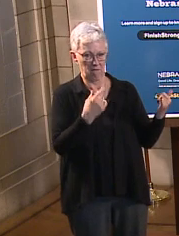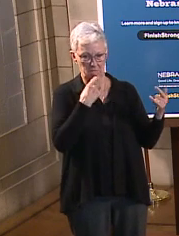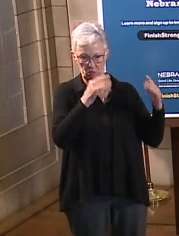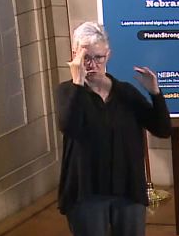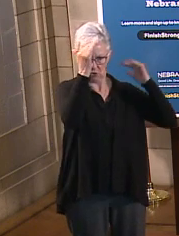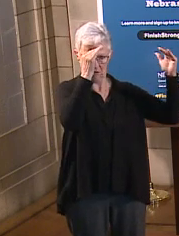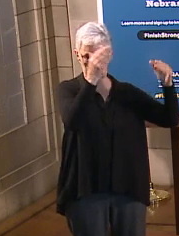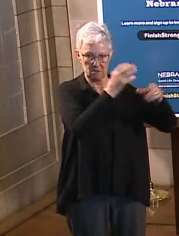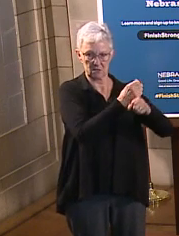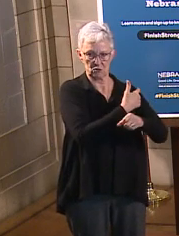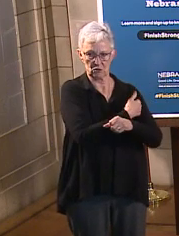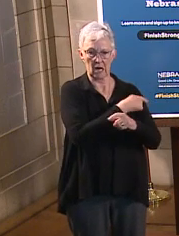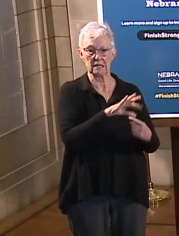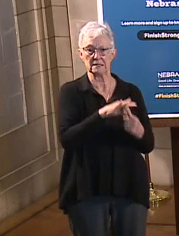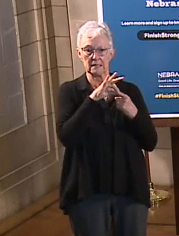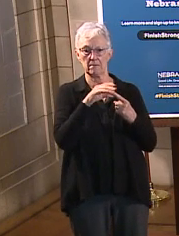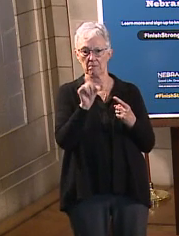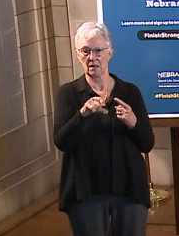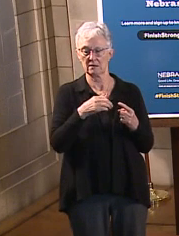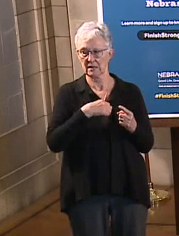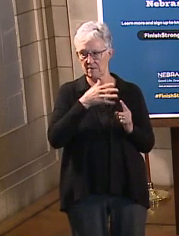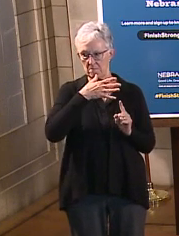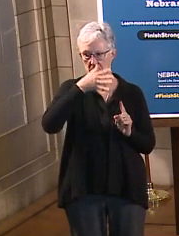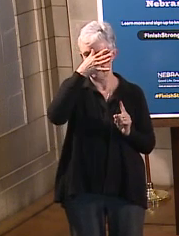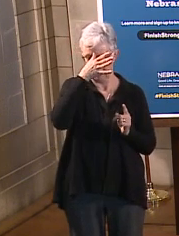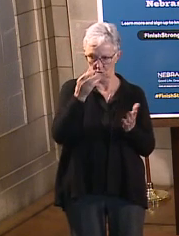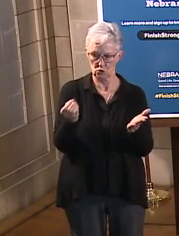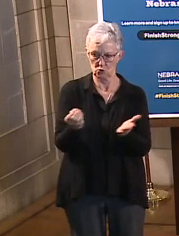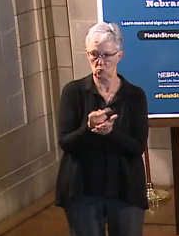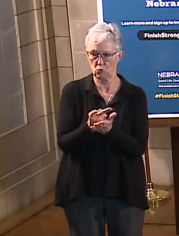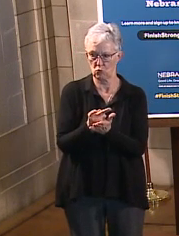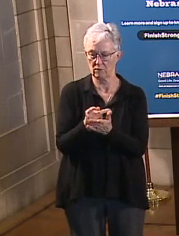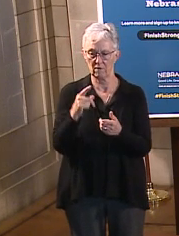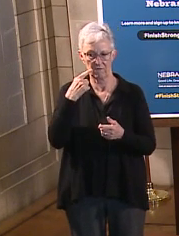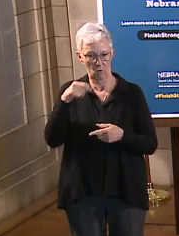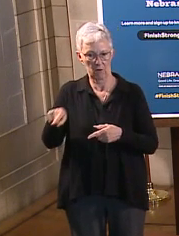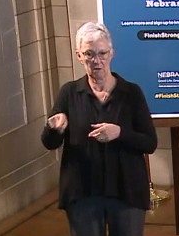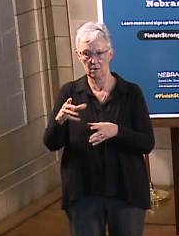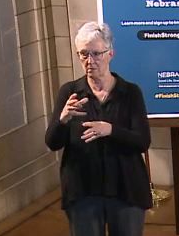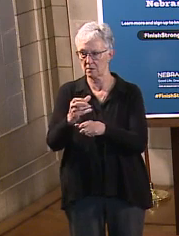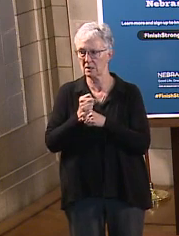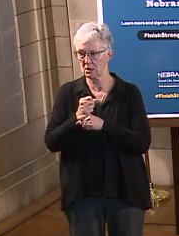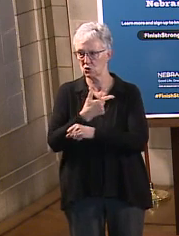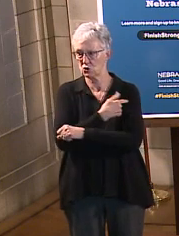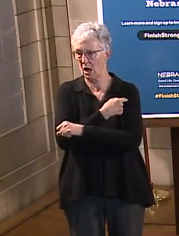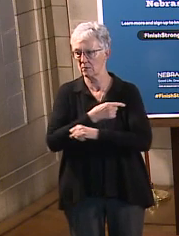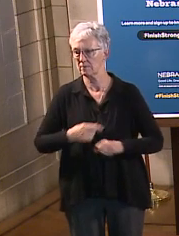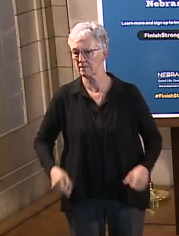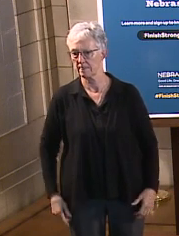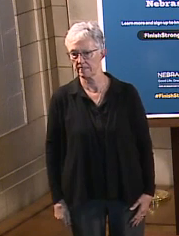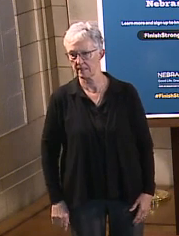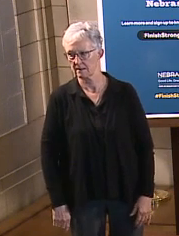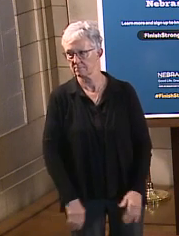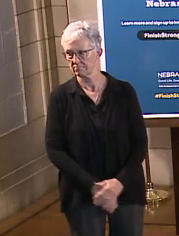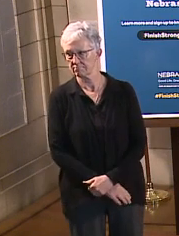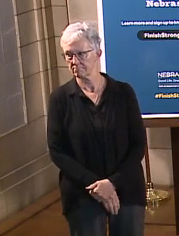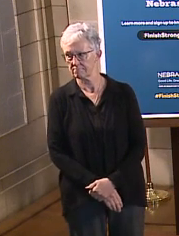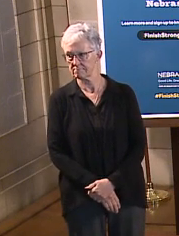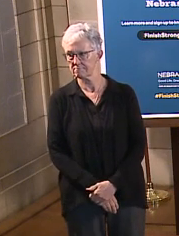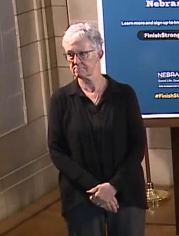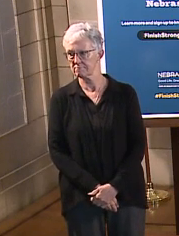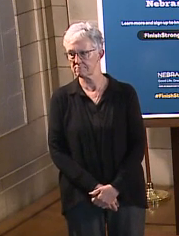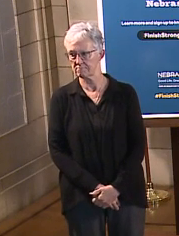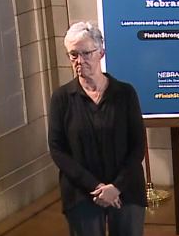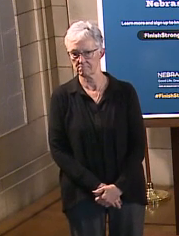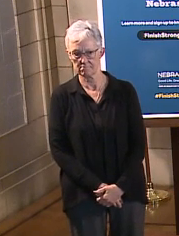be able to get the vaccine. Julie Anderson has question that I think Felicia can answer. Is the state tracking or reporting on a